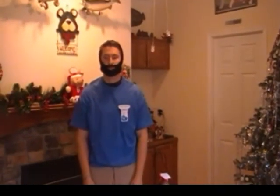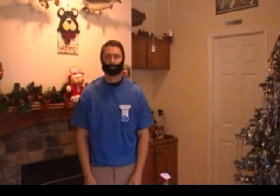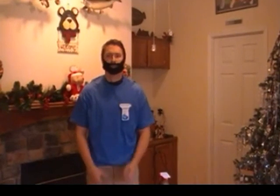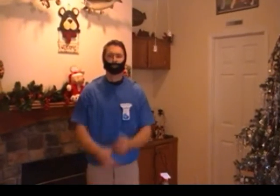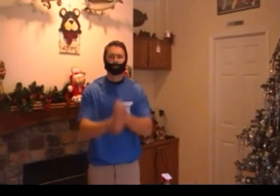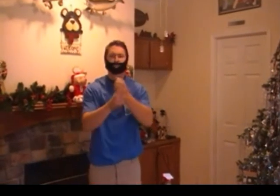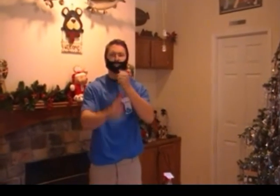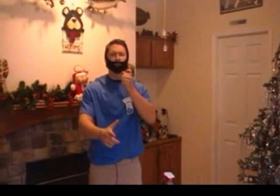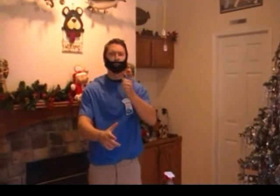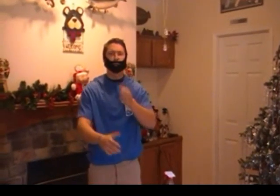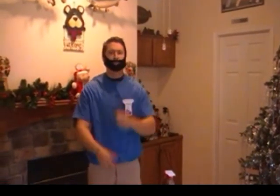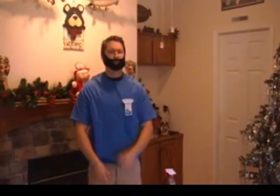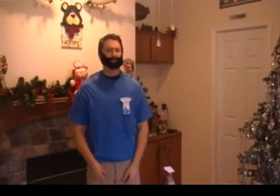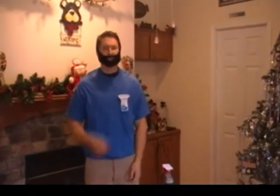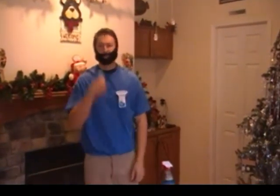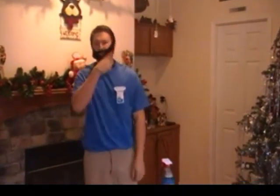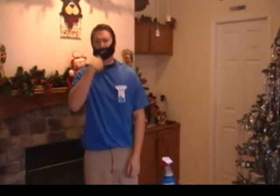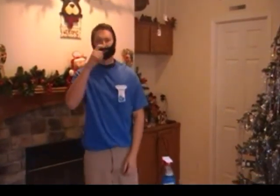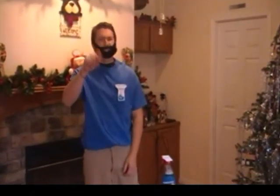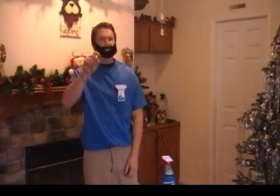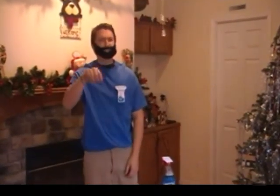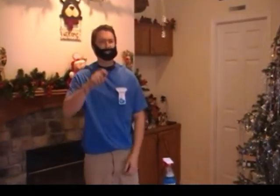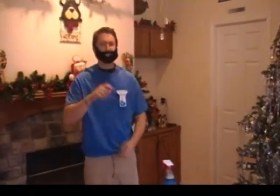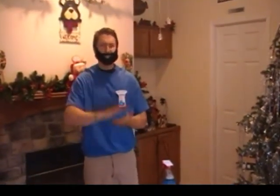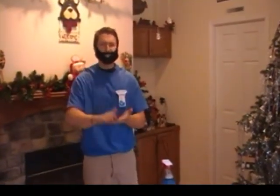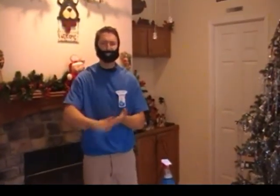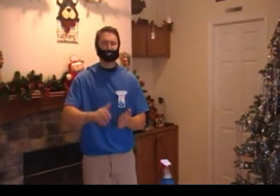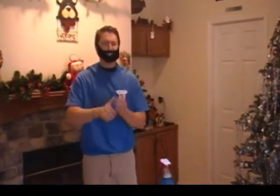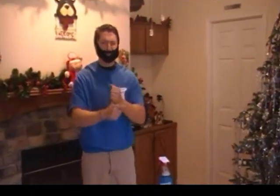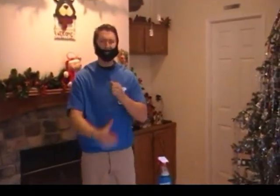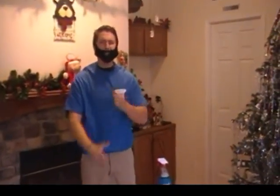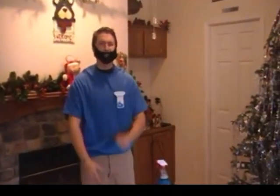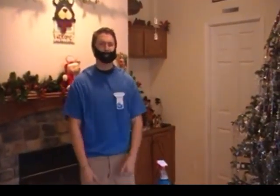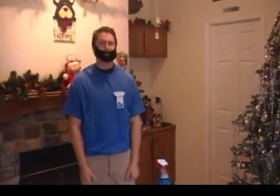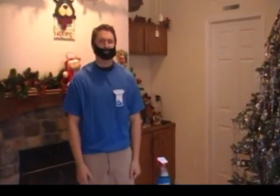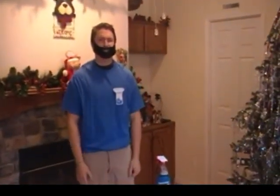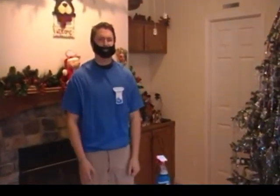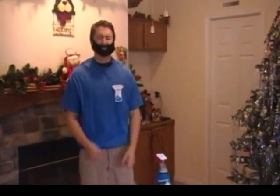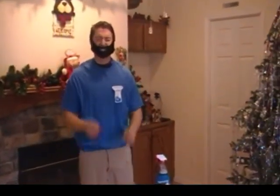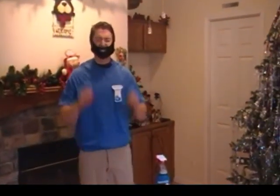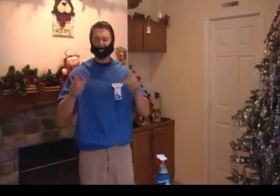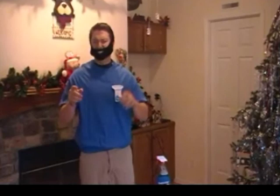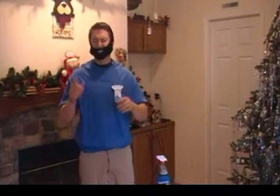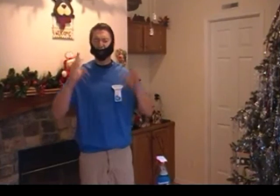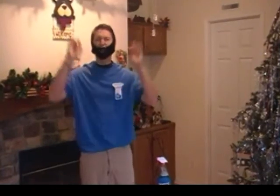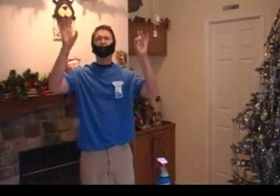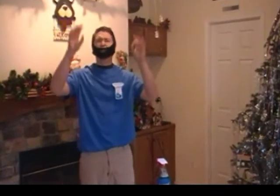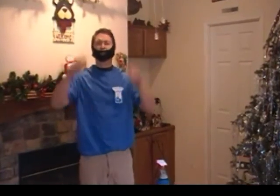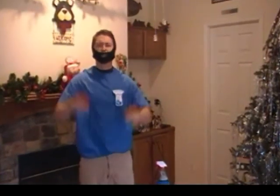Crap? Who needs to clean crap? That's awful.